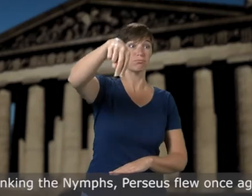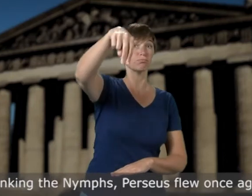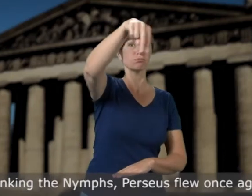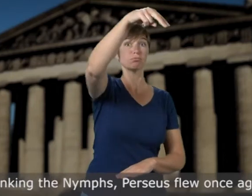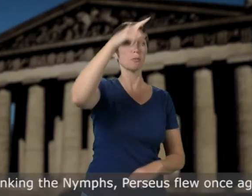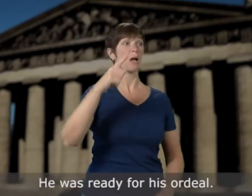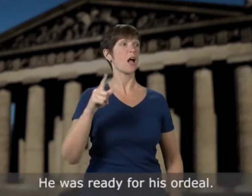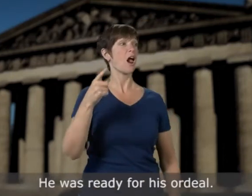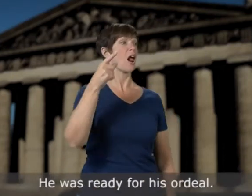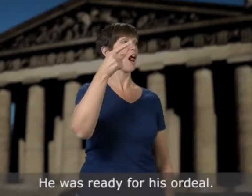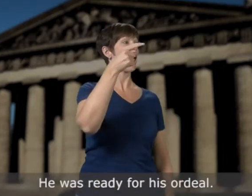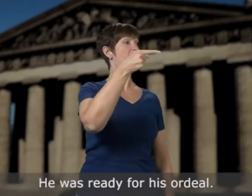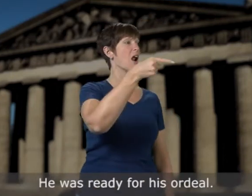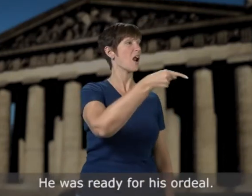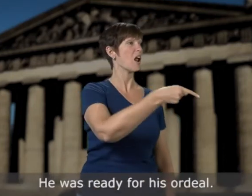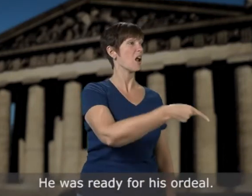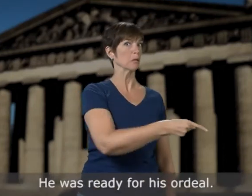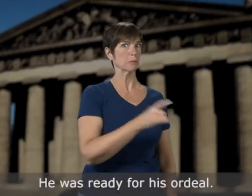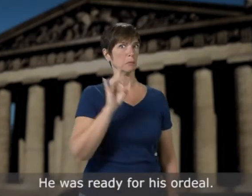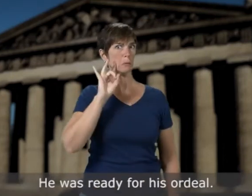he was ready for his ordeal